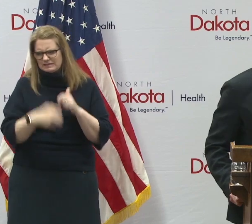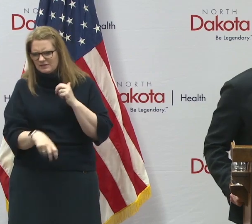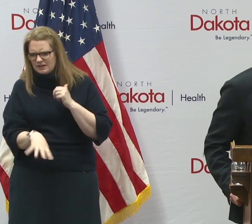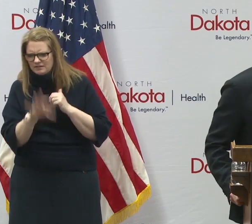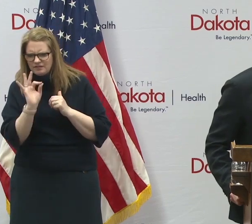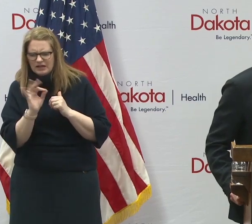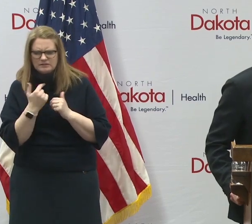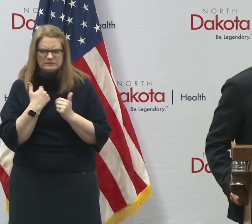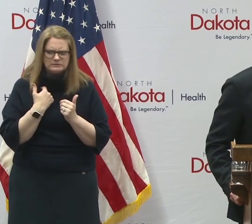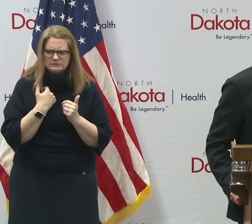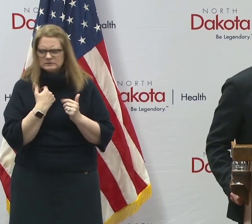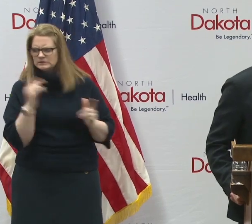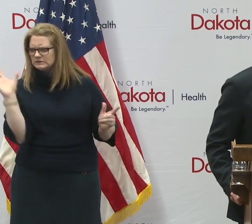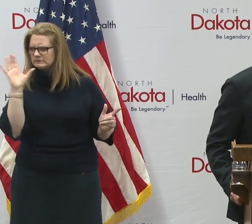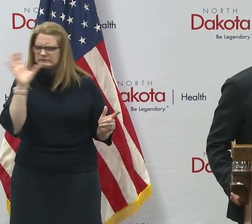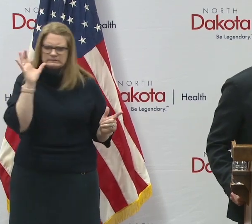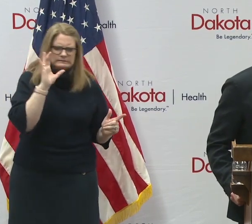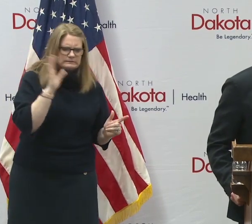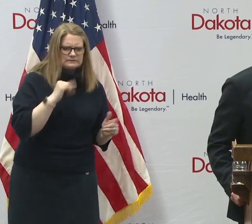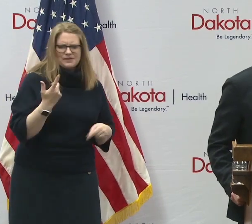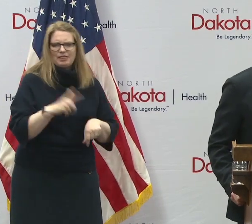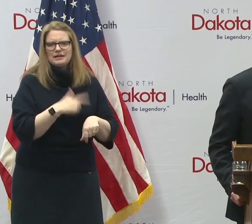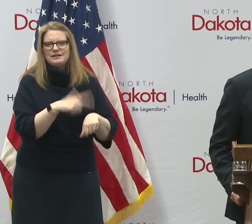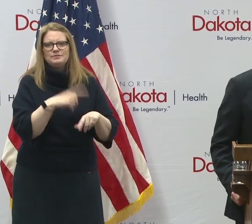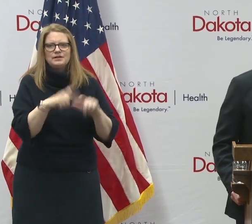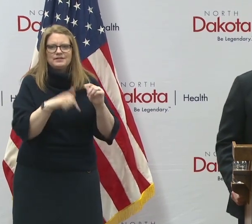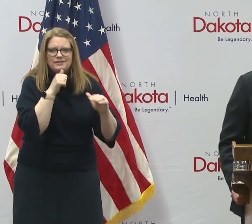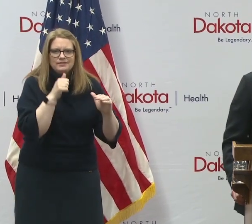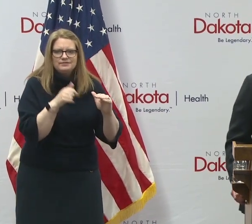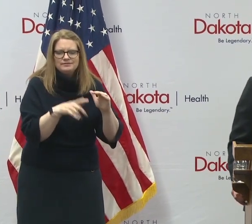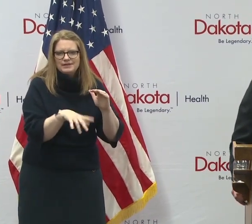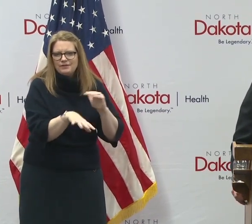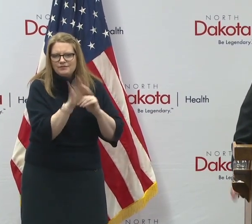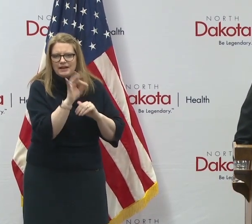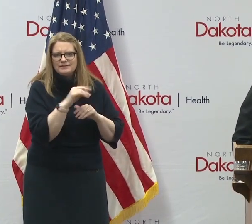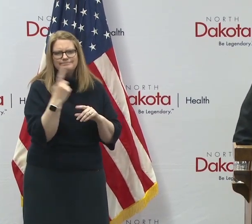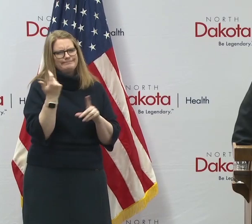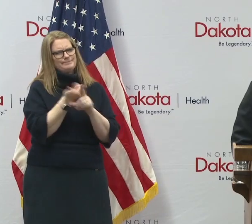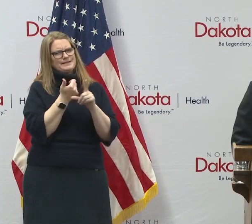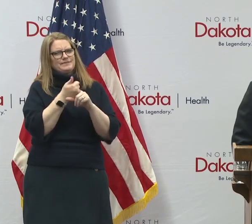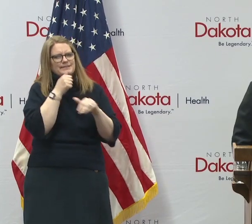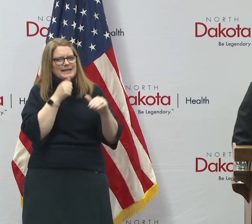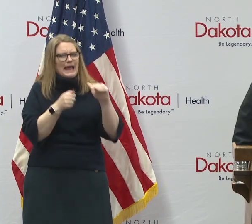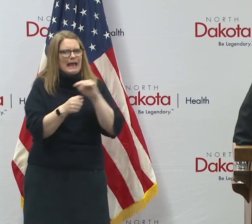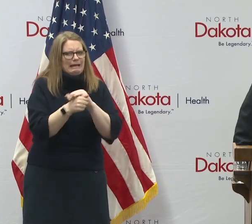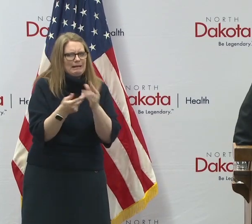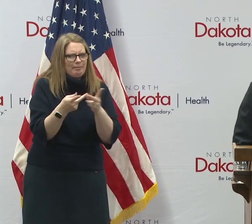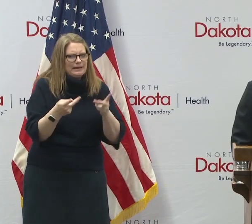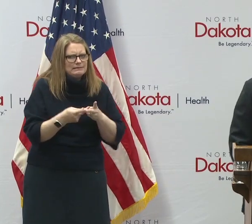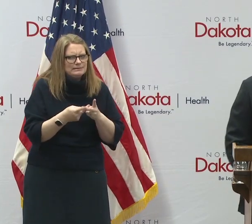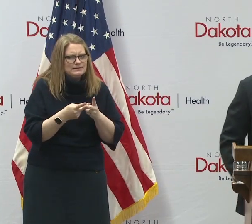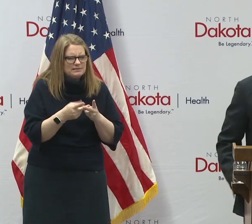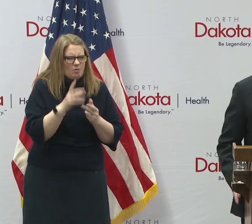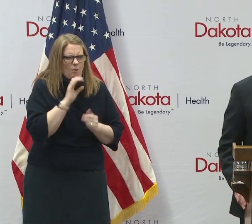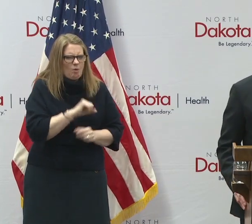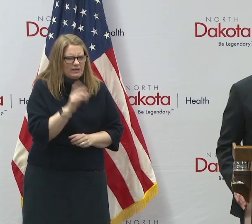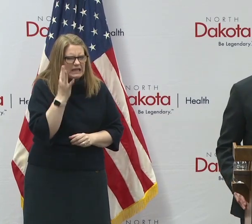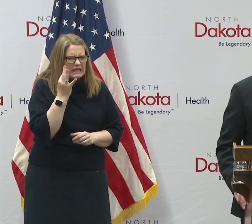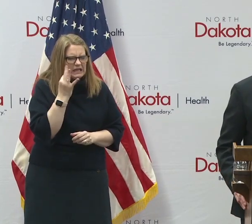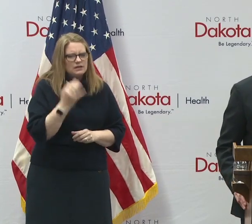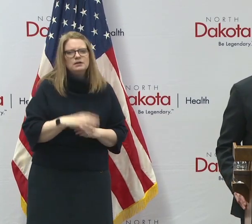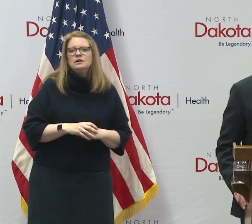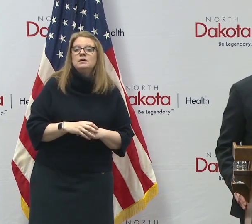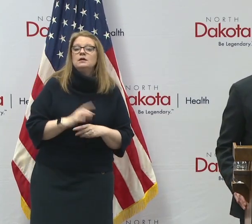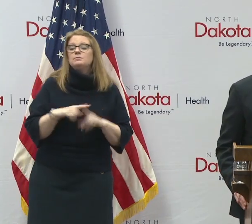she couldn't find them for quite a while, he's always got a new hiding place. But yeah, in terms of things, I'd say one of the things that I think that is